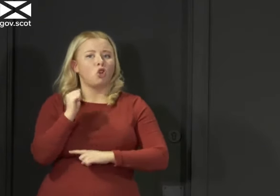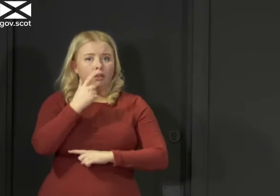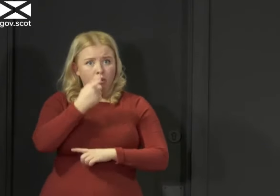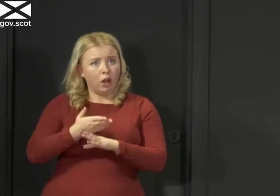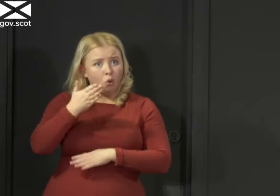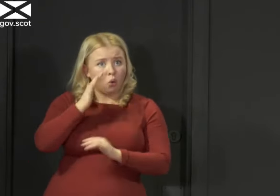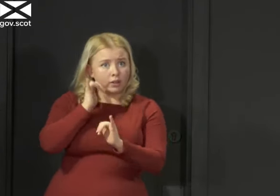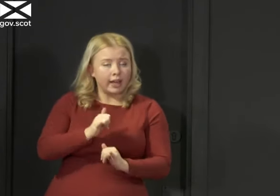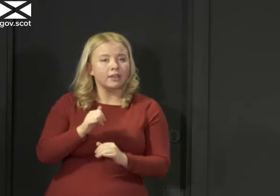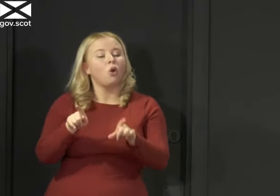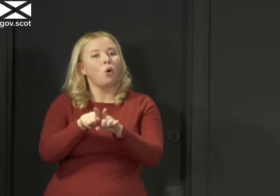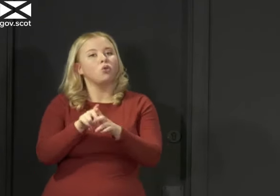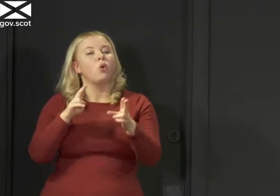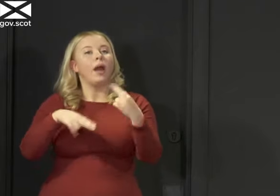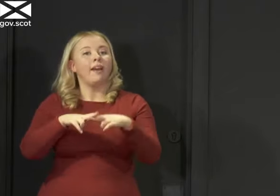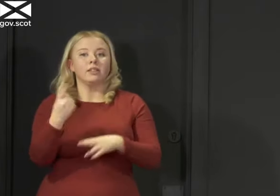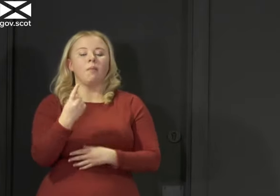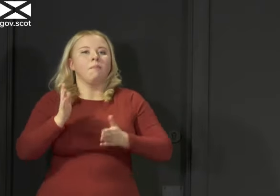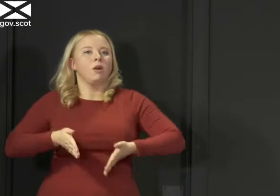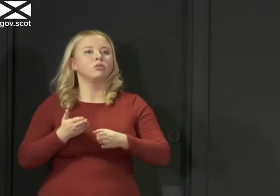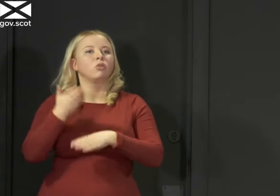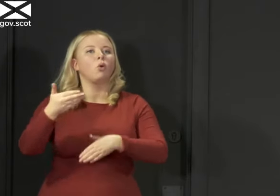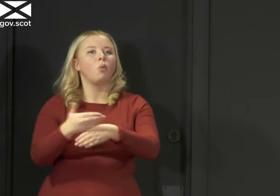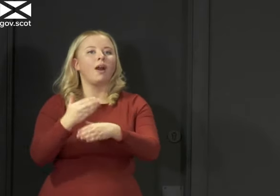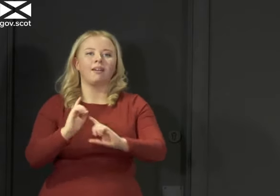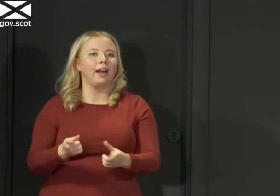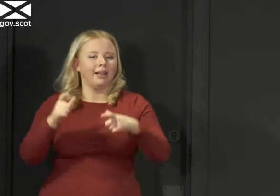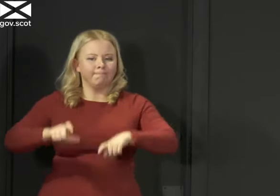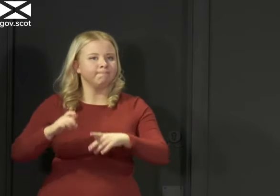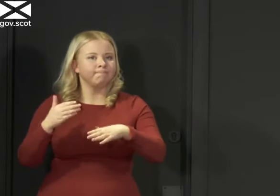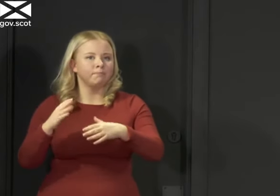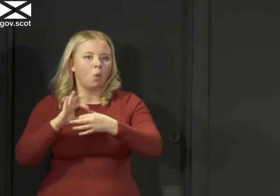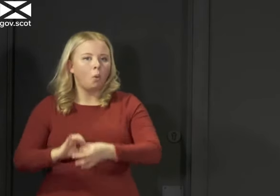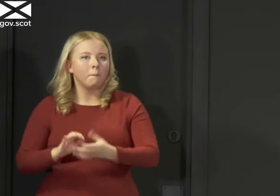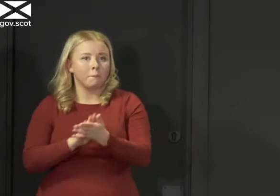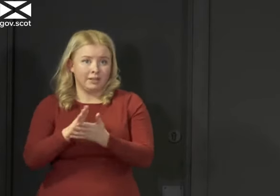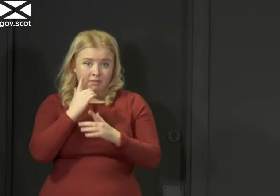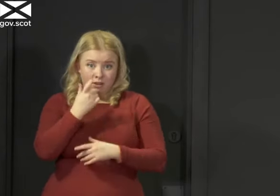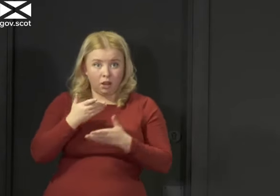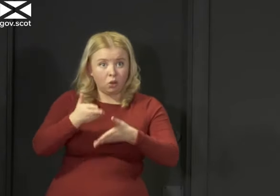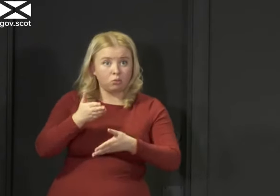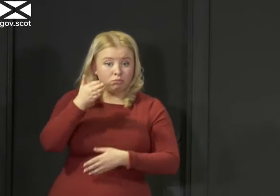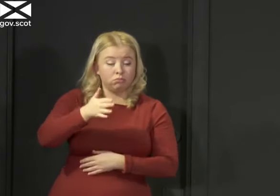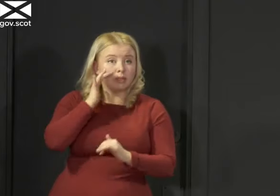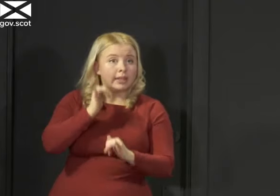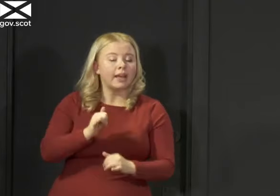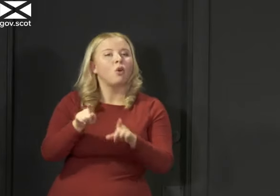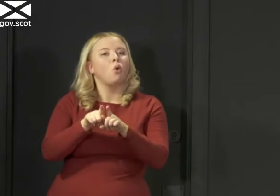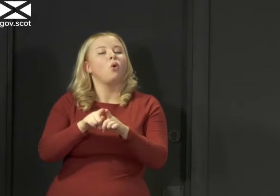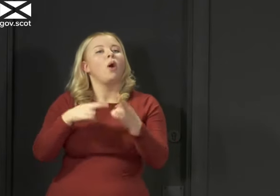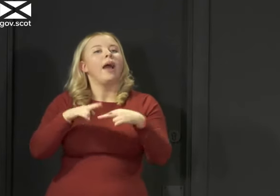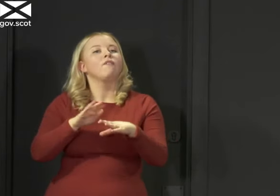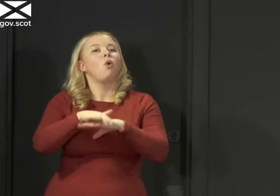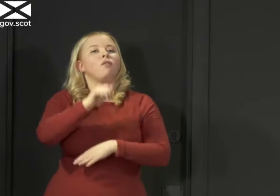anyone who needs to work and cannot work from home and for anyone with symptoms who's over 65. Testing is also available to